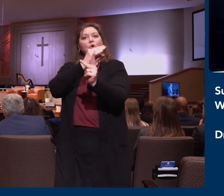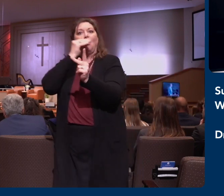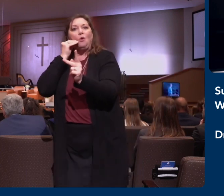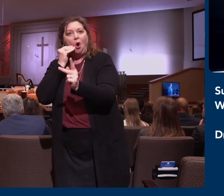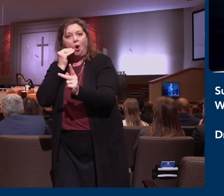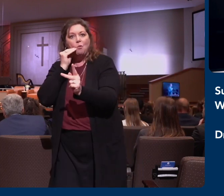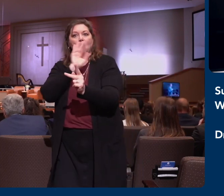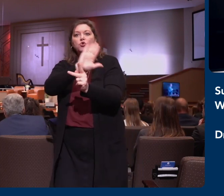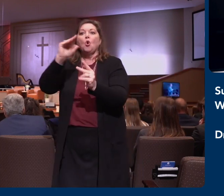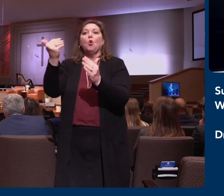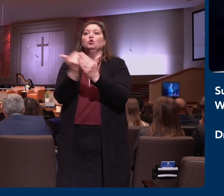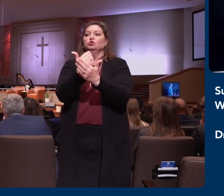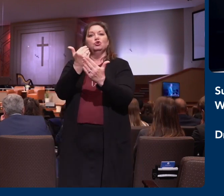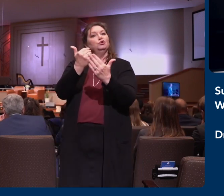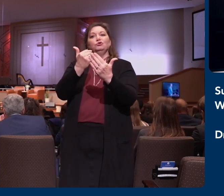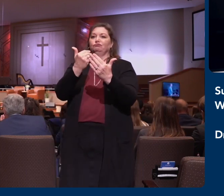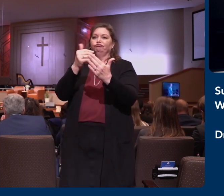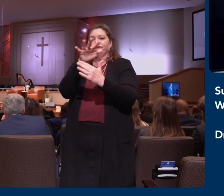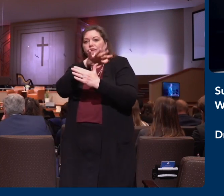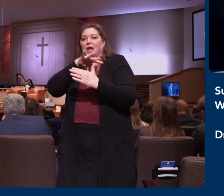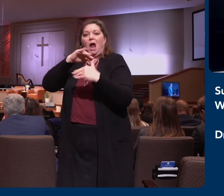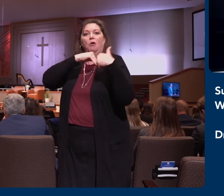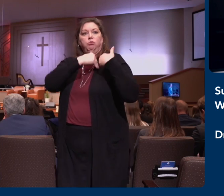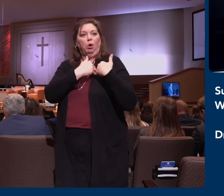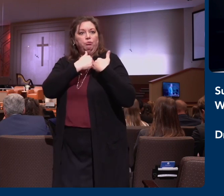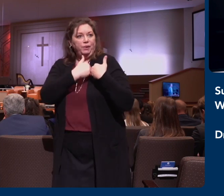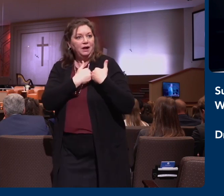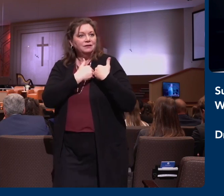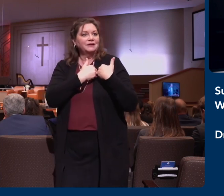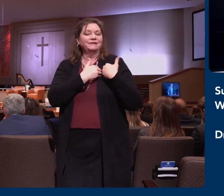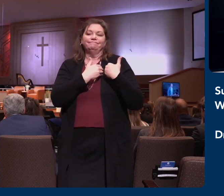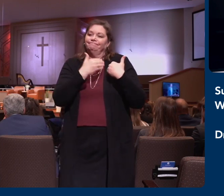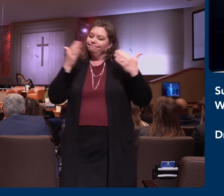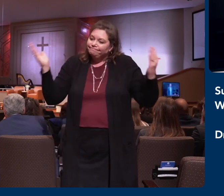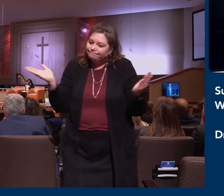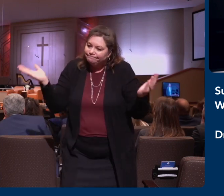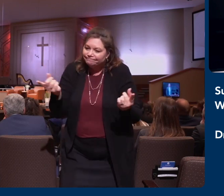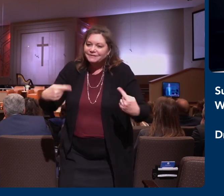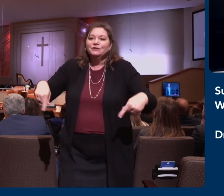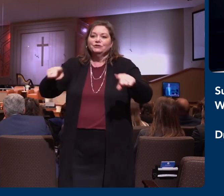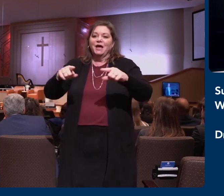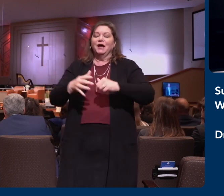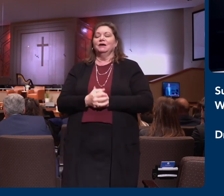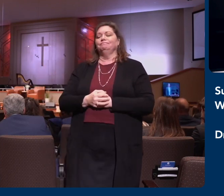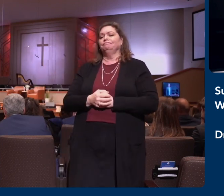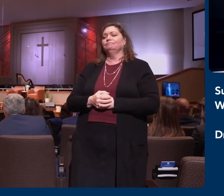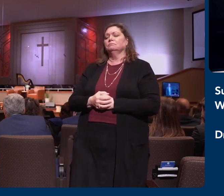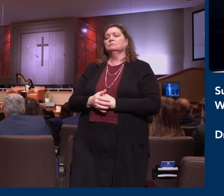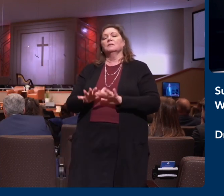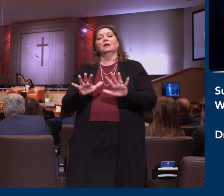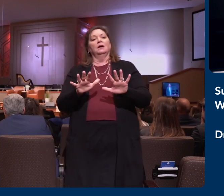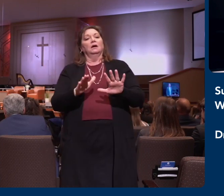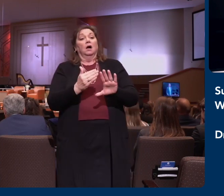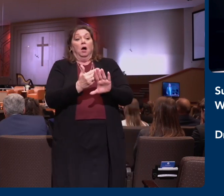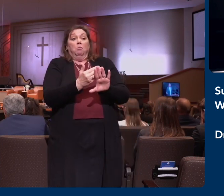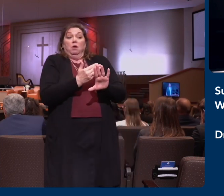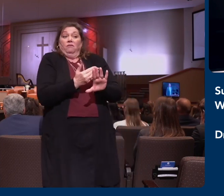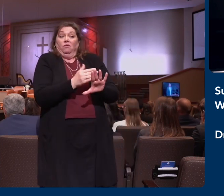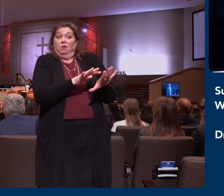know, want to encourage you before you leave. I want to encourage you to thank those here in this college that have invested in your life. That's